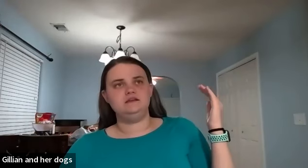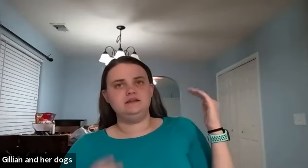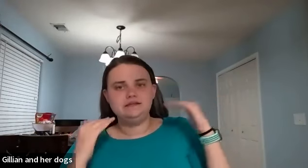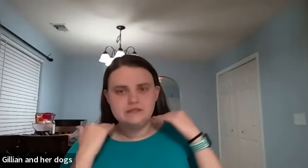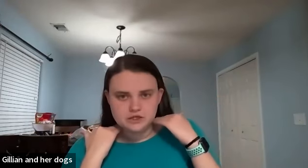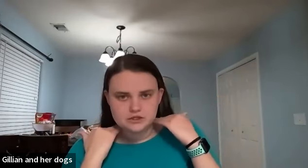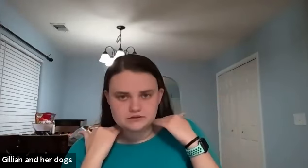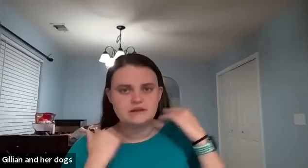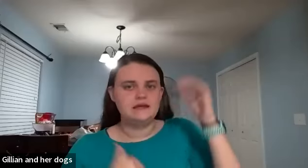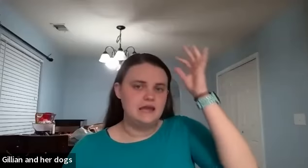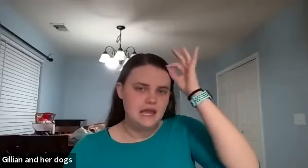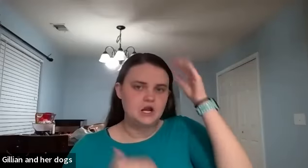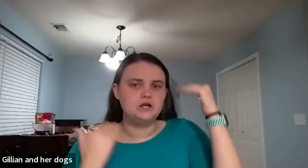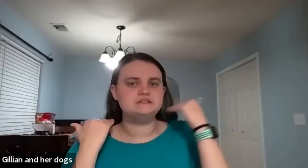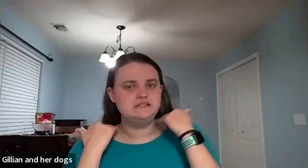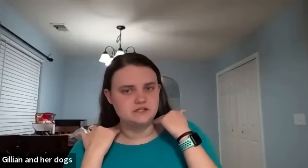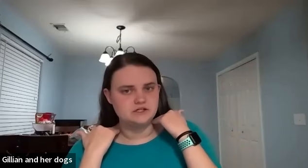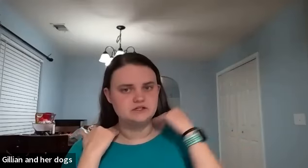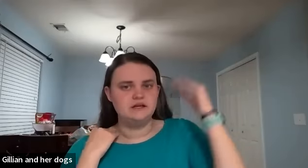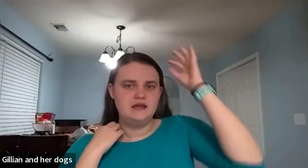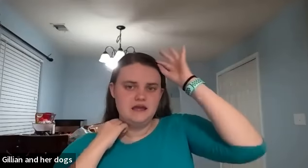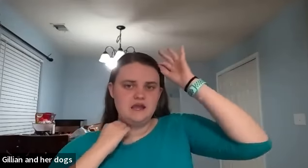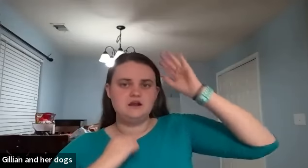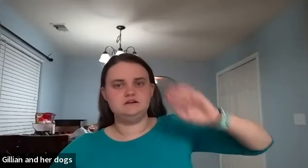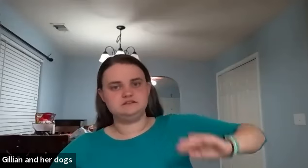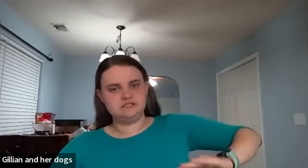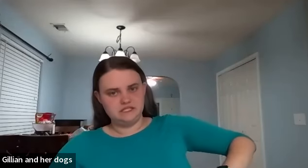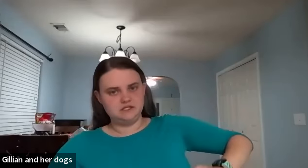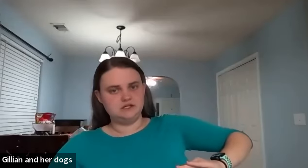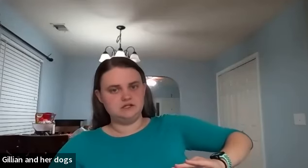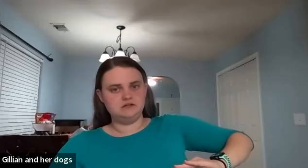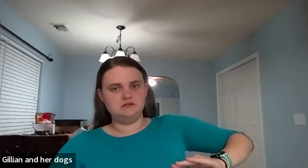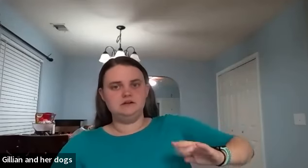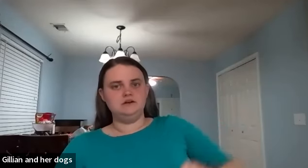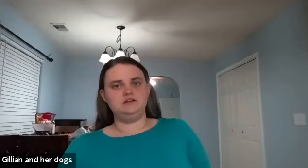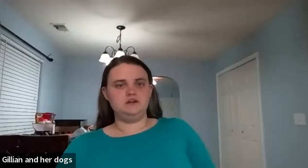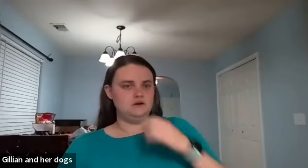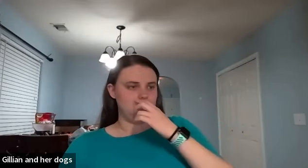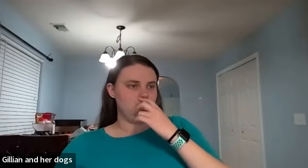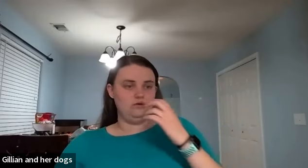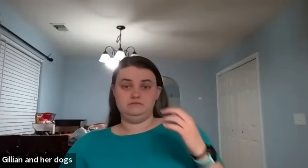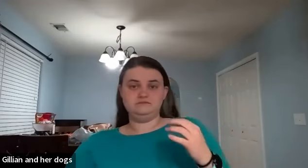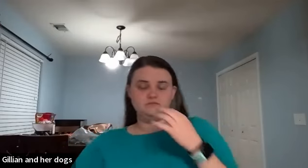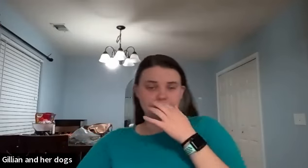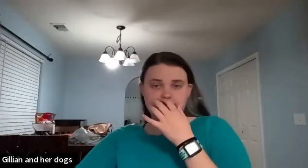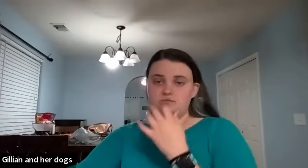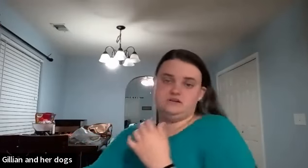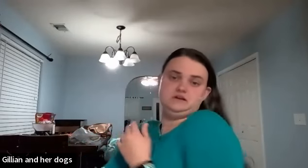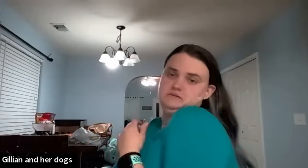here like hairs here hairs here you know or like if someone like